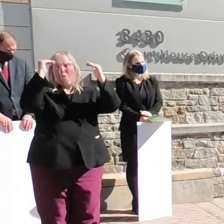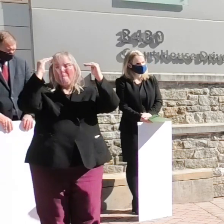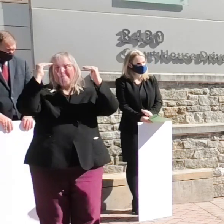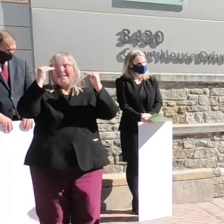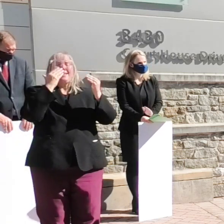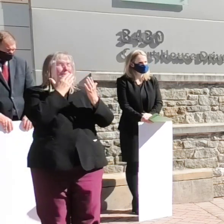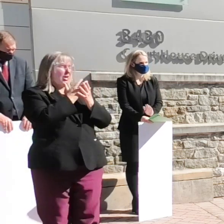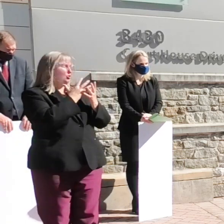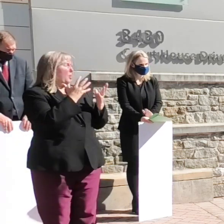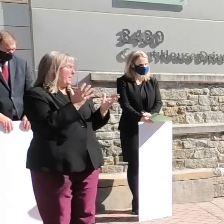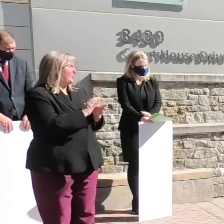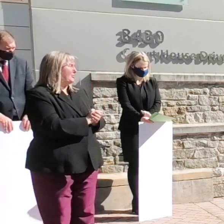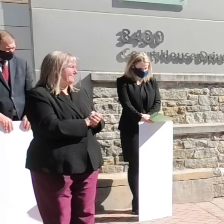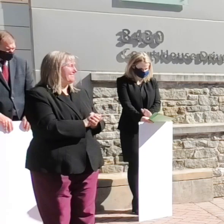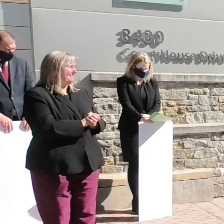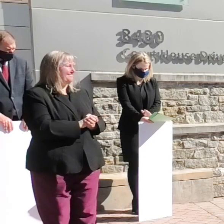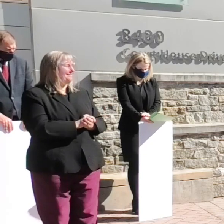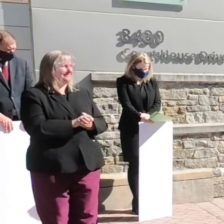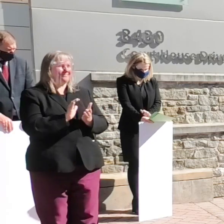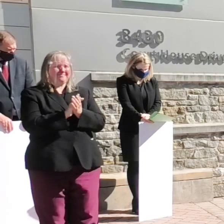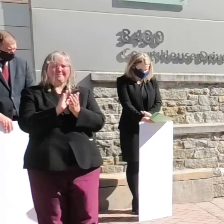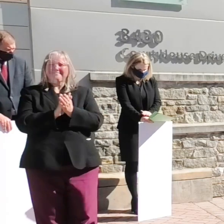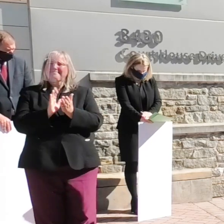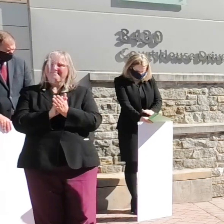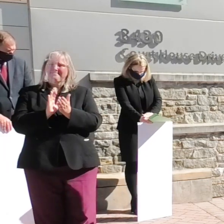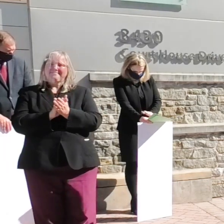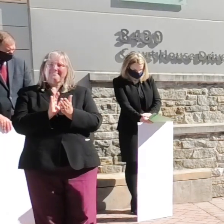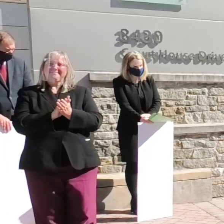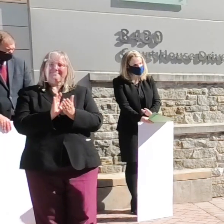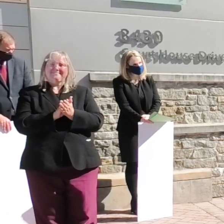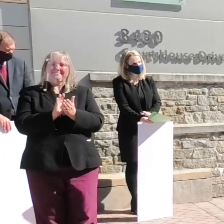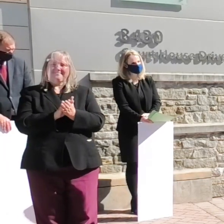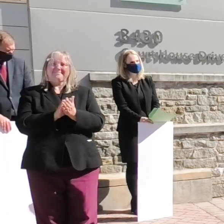thank you so much thank you